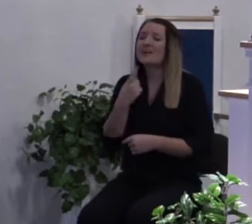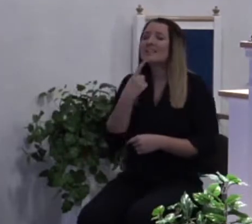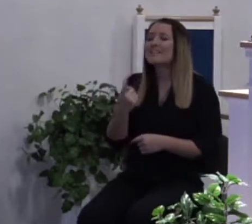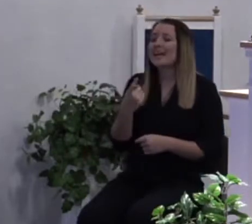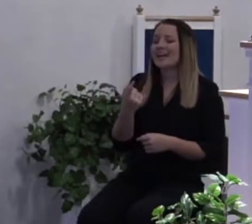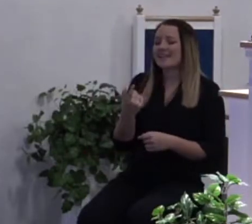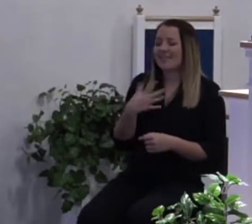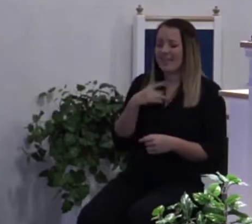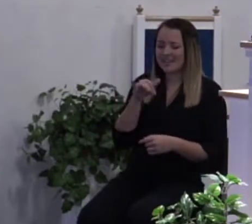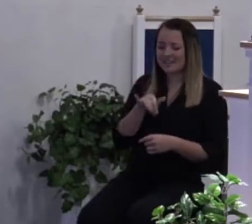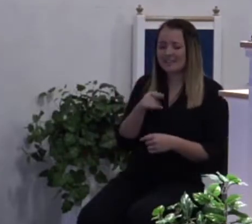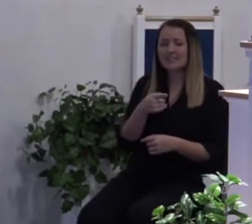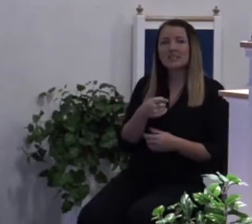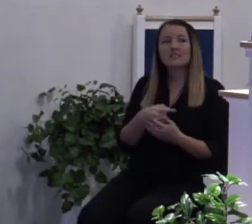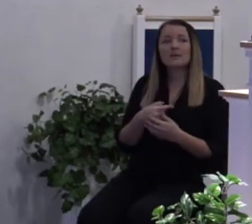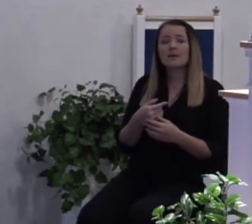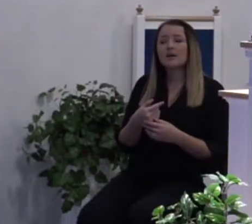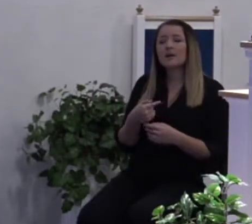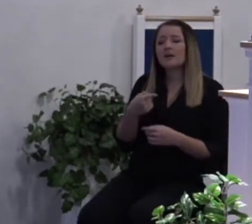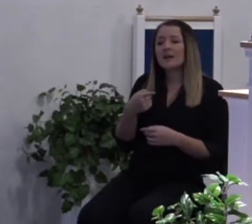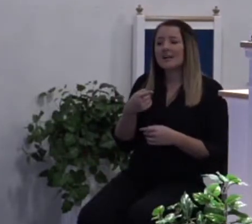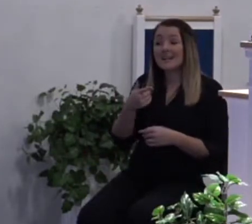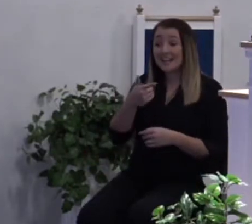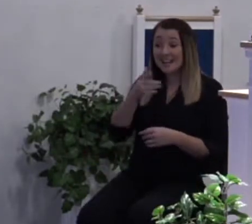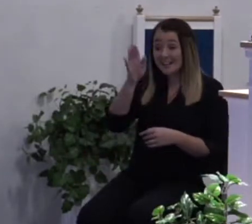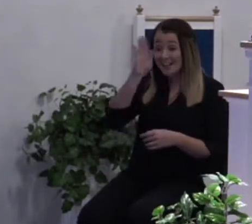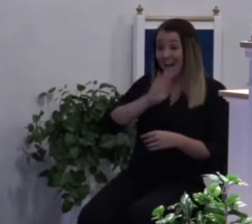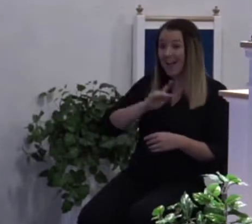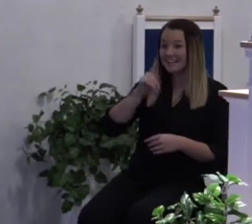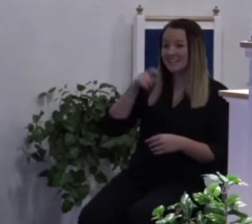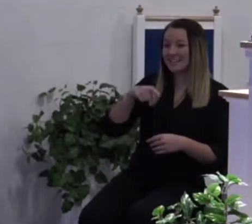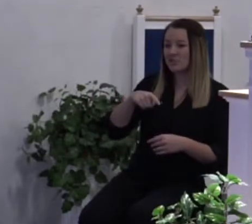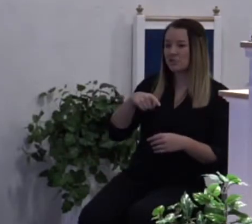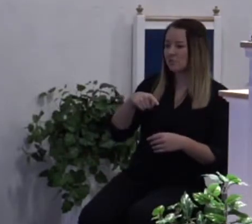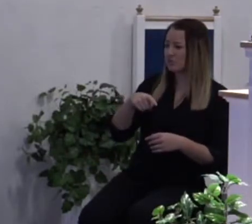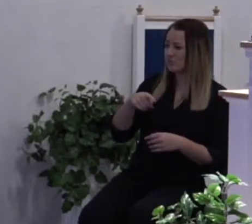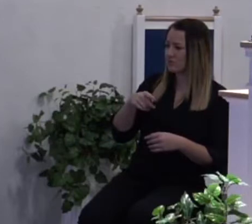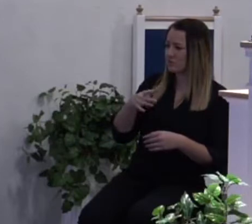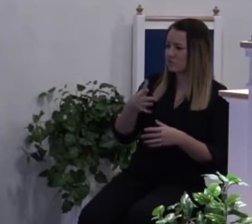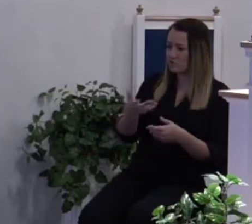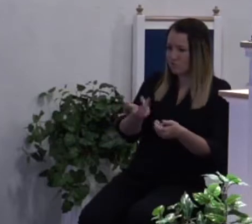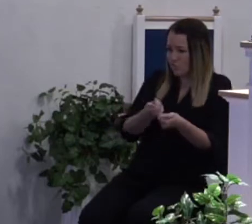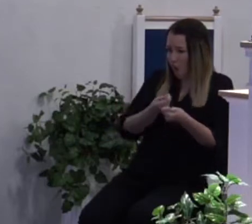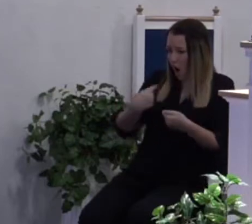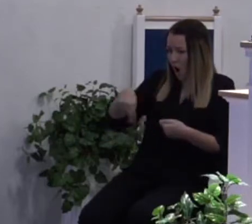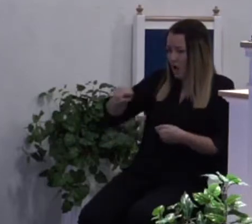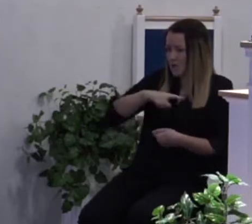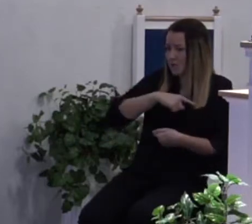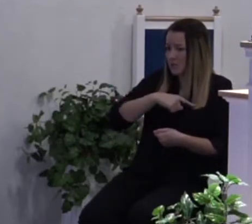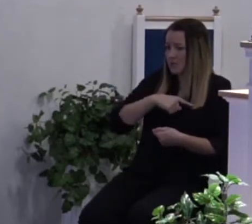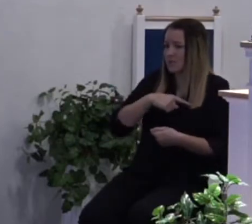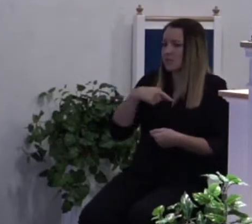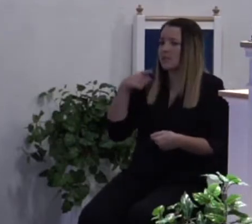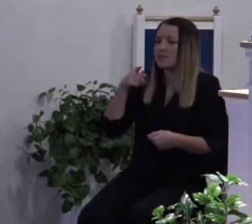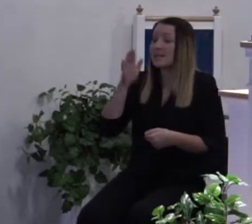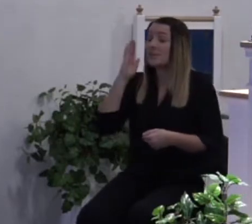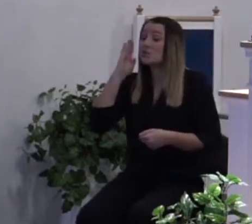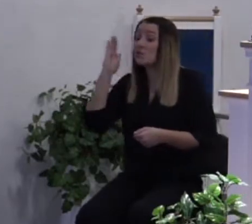like this because God has to draw us. In the book of Philippians it says it's both his to will and to